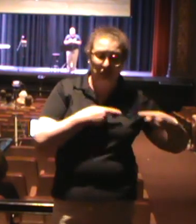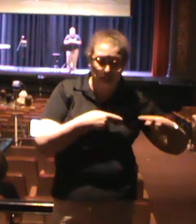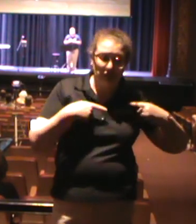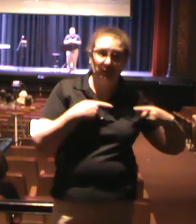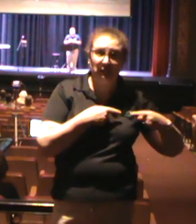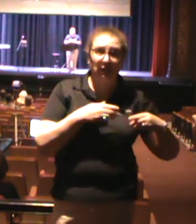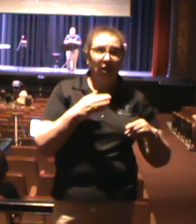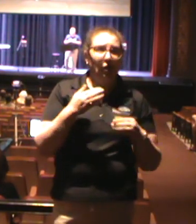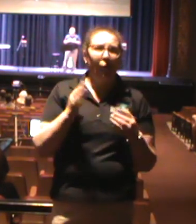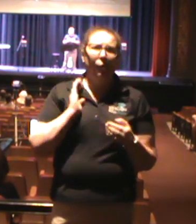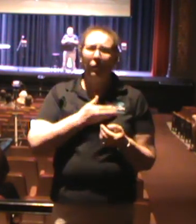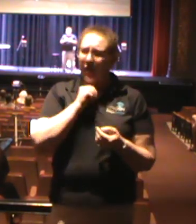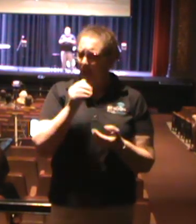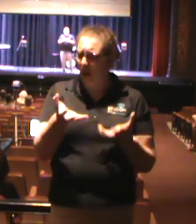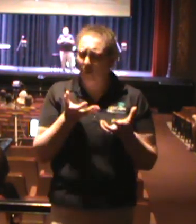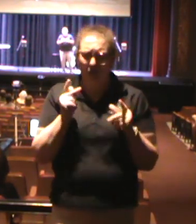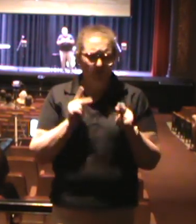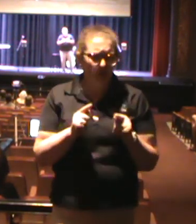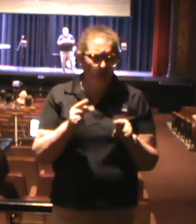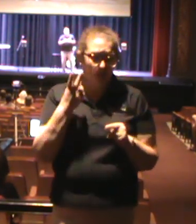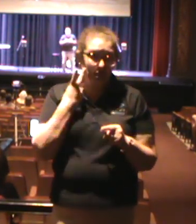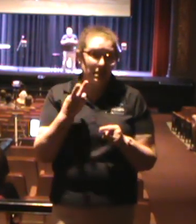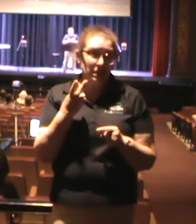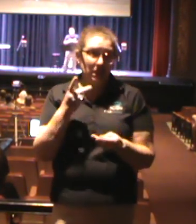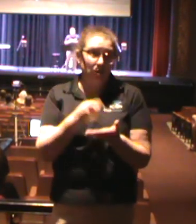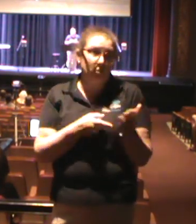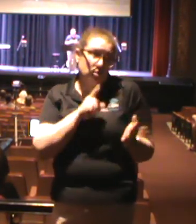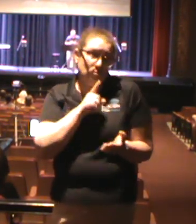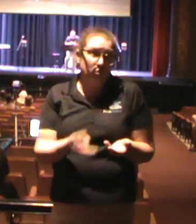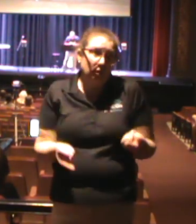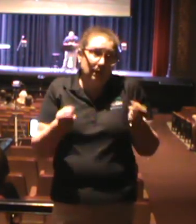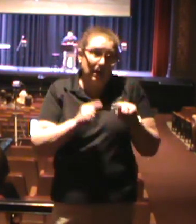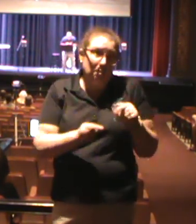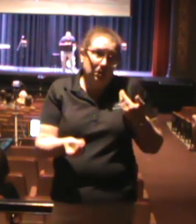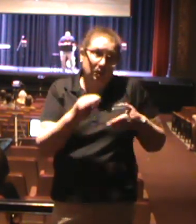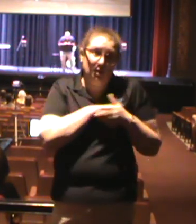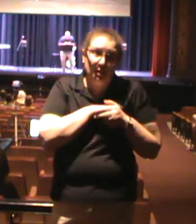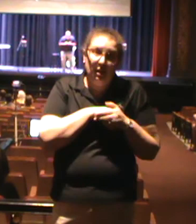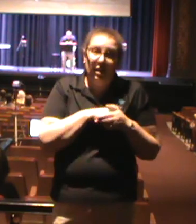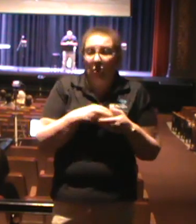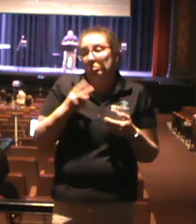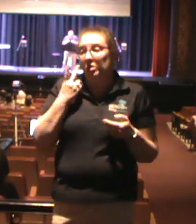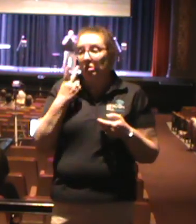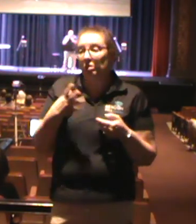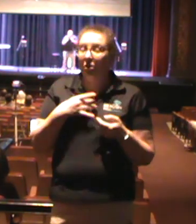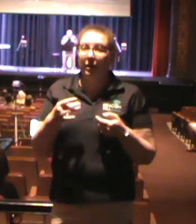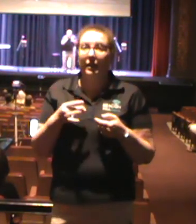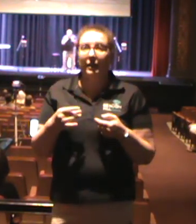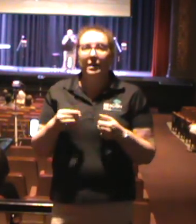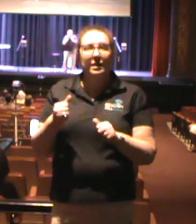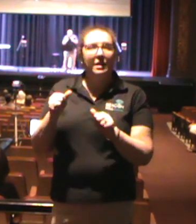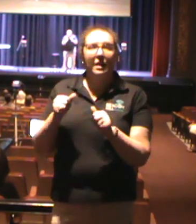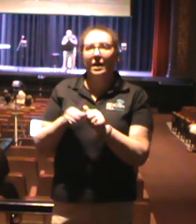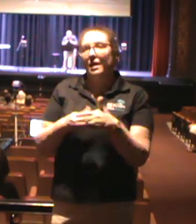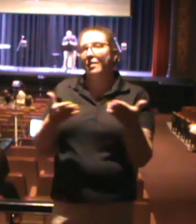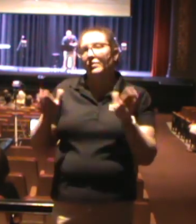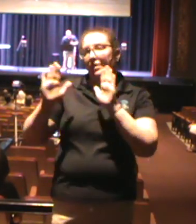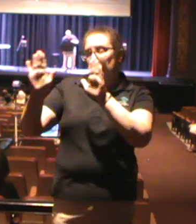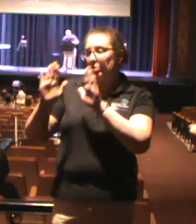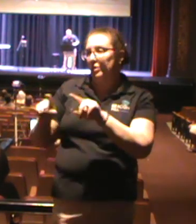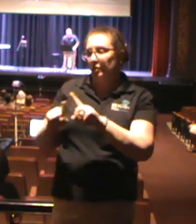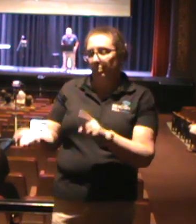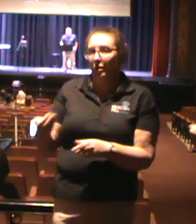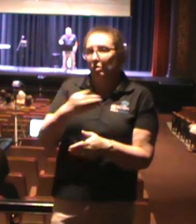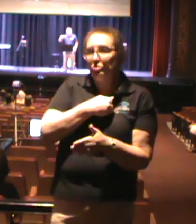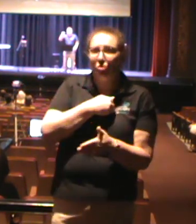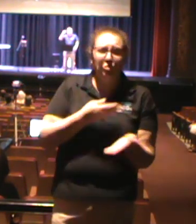this morning? See, we can look like we're on the mountaintops when our souls are in the valley. As God would have it. We sit here and see